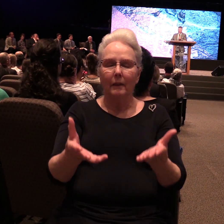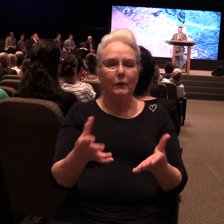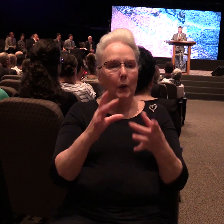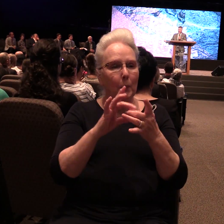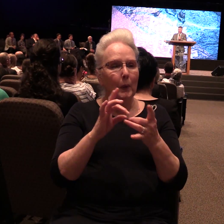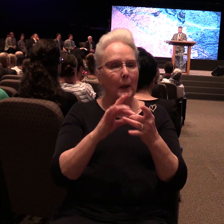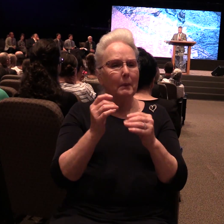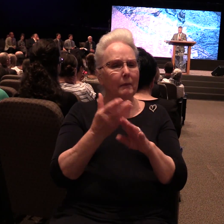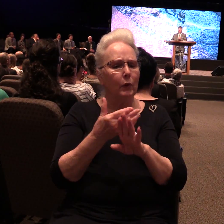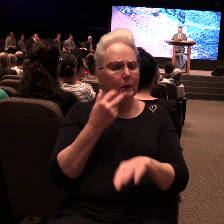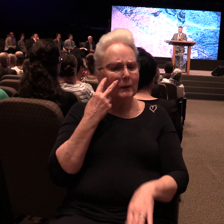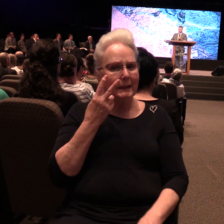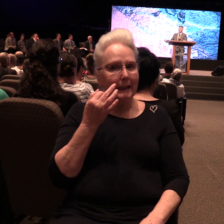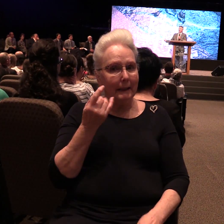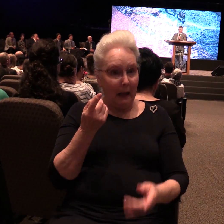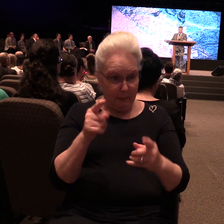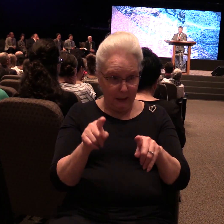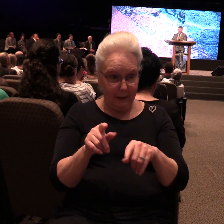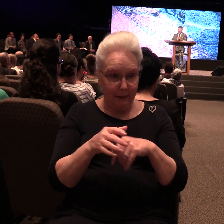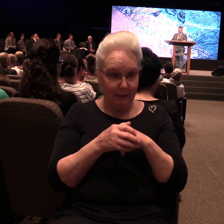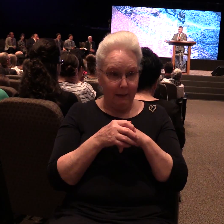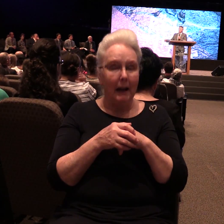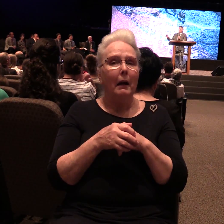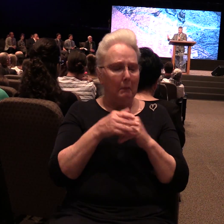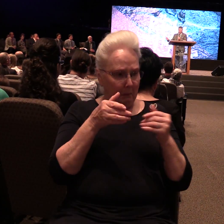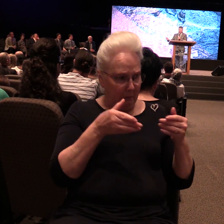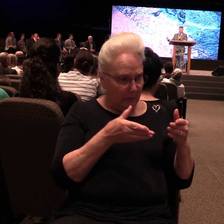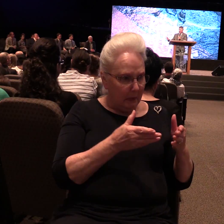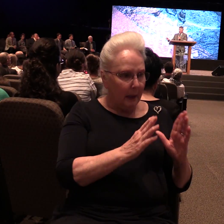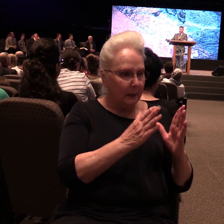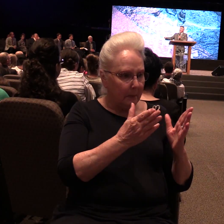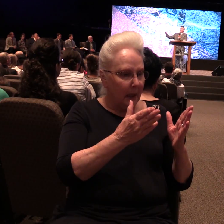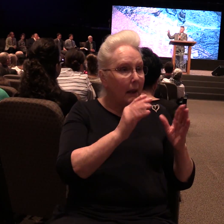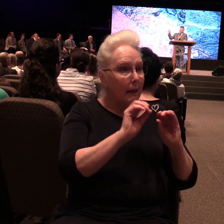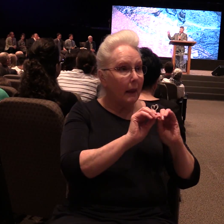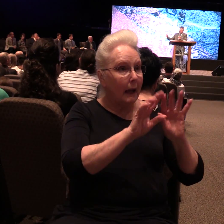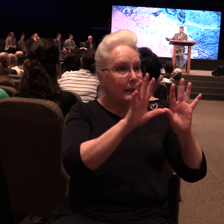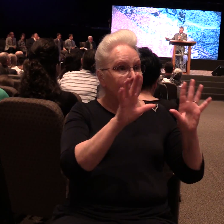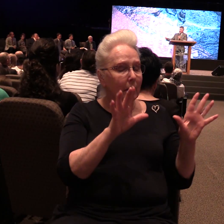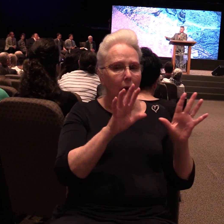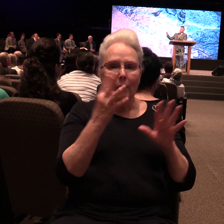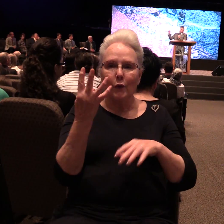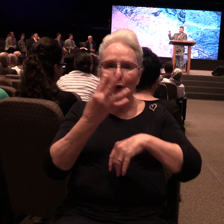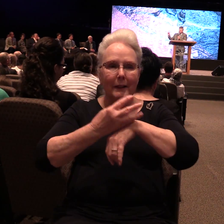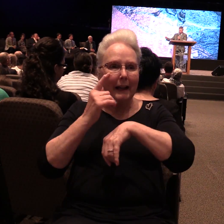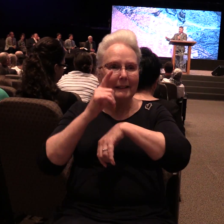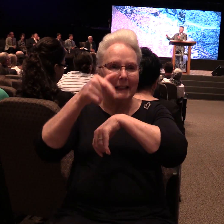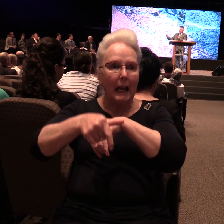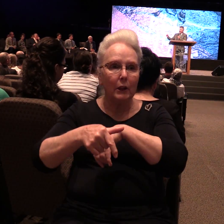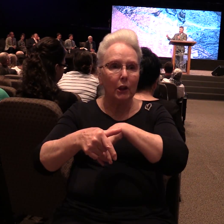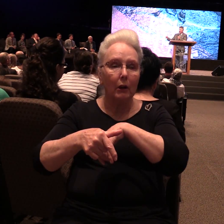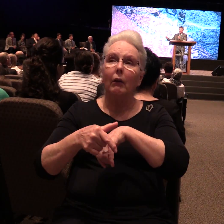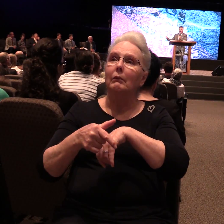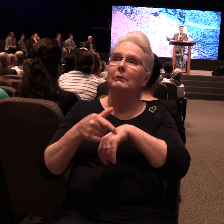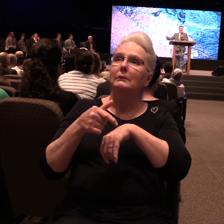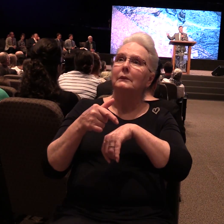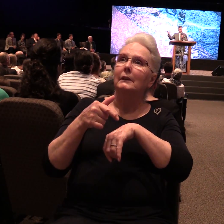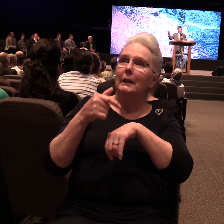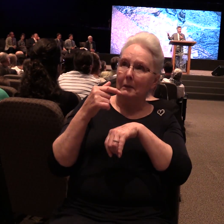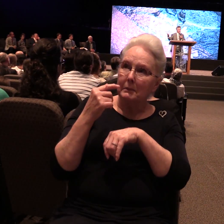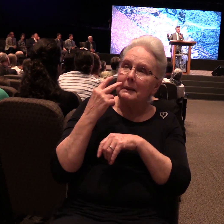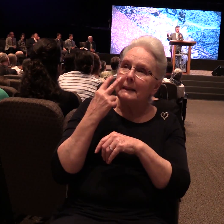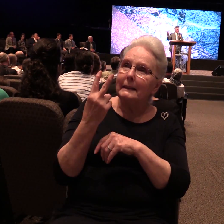a manifestation of that word. Let there be light. Four days later, there is a manifestation to explain that light.